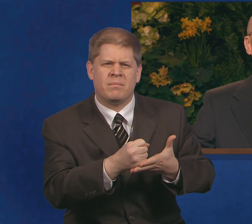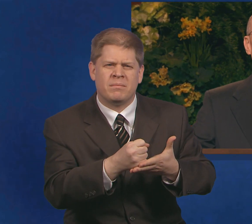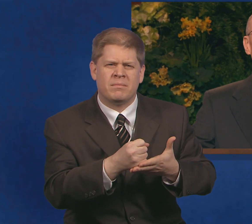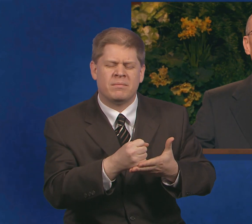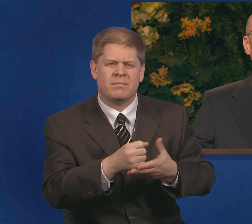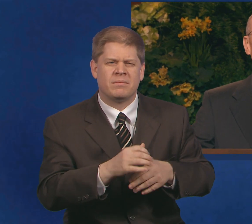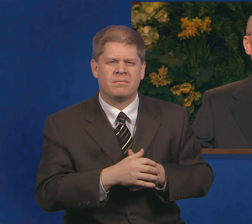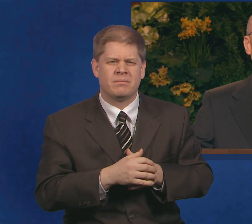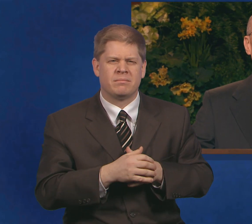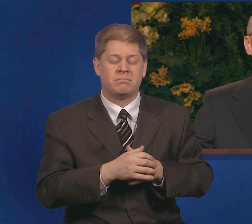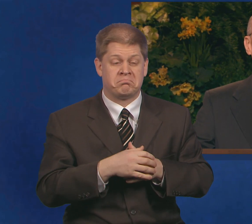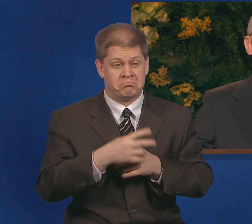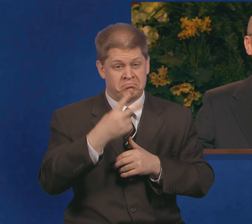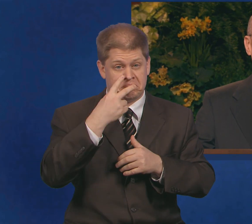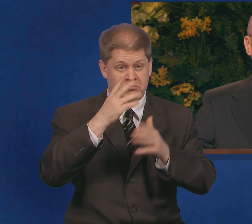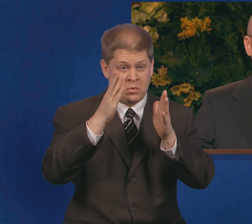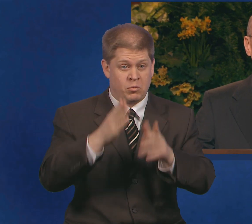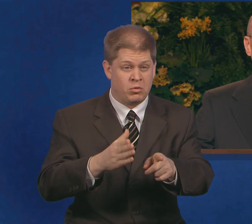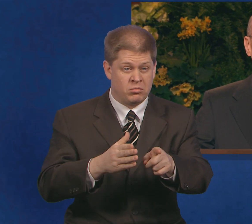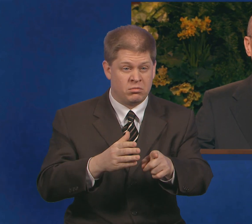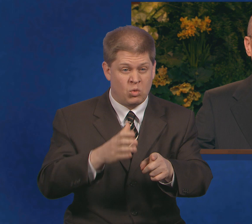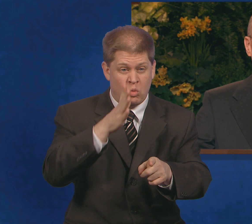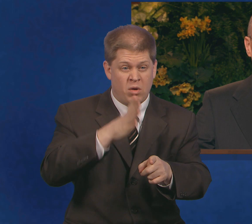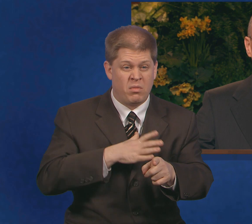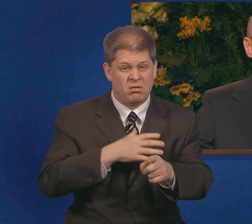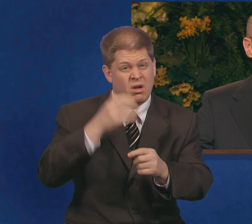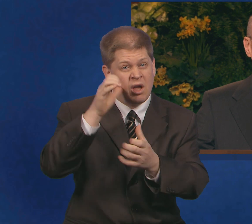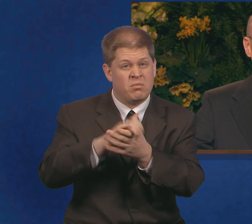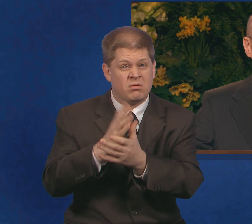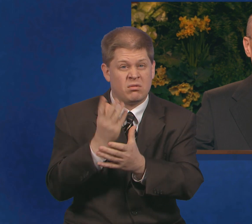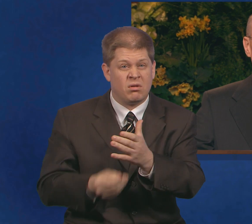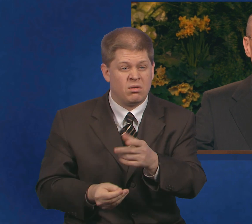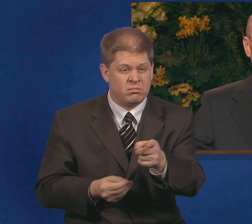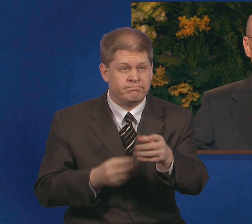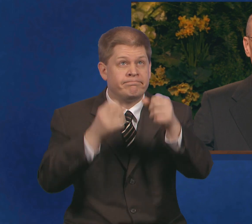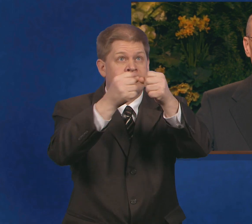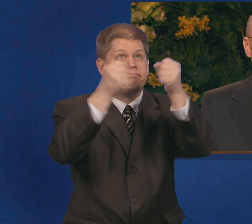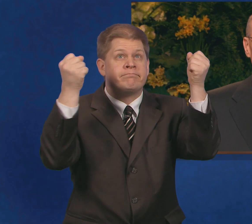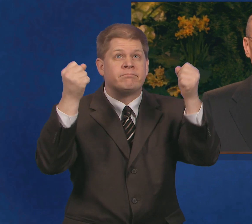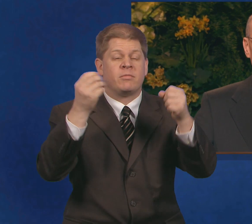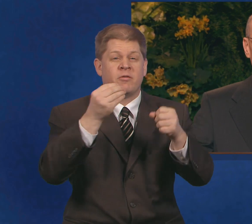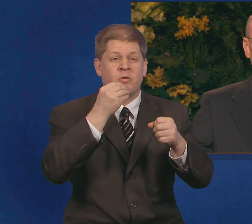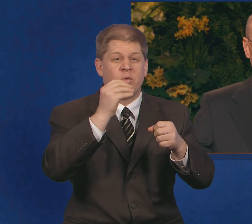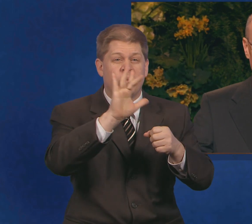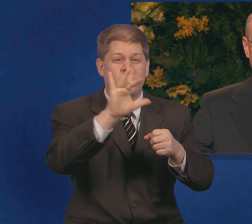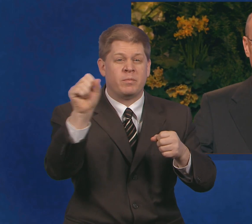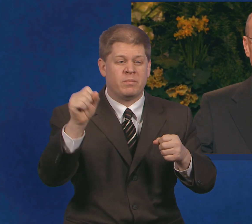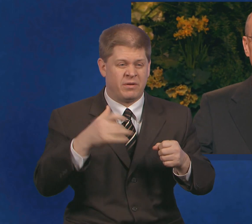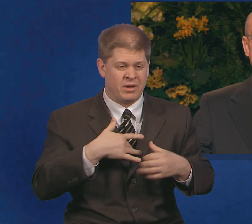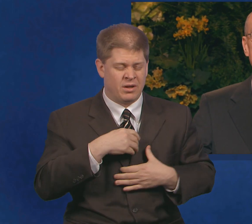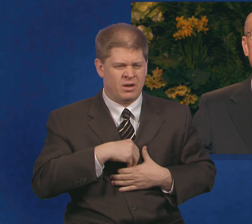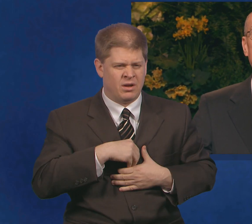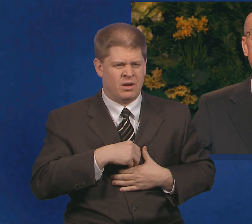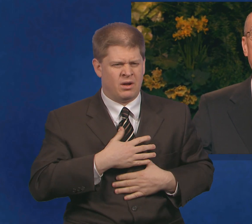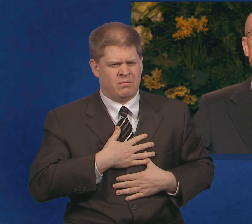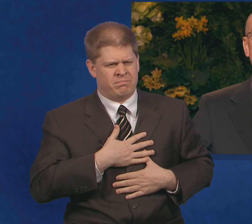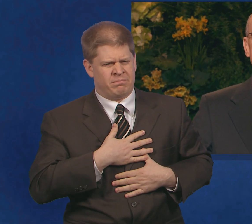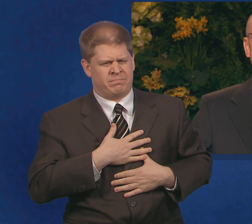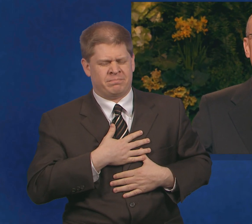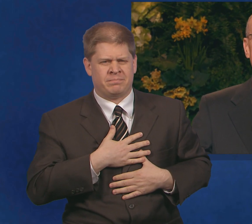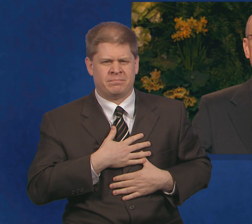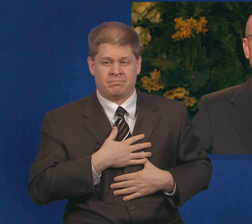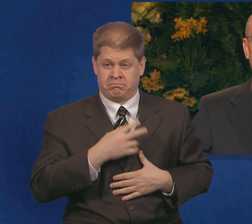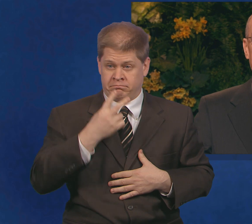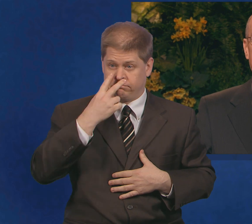You feel it when you go into the home of a widow and see that she has no food. You feel it when you see photographs